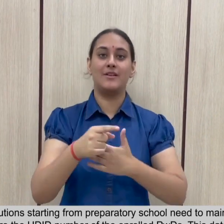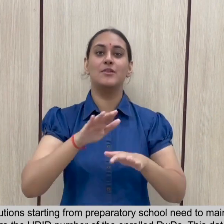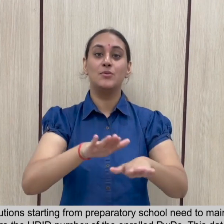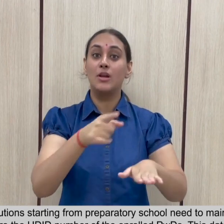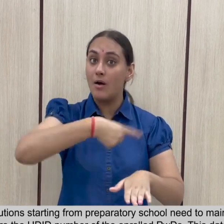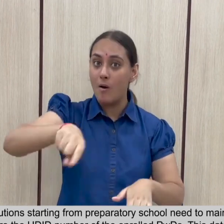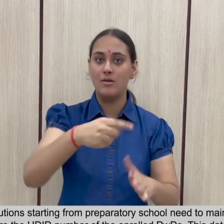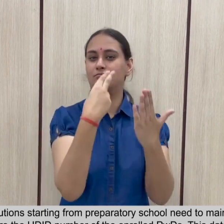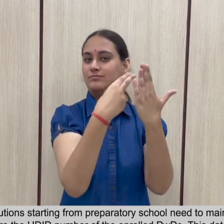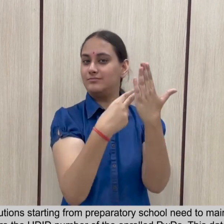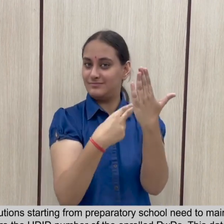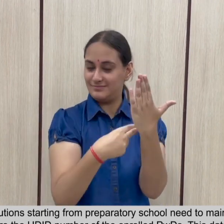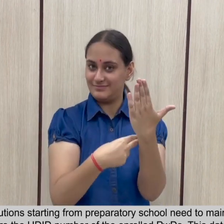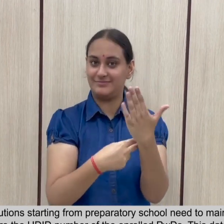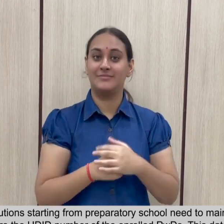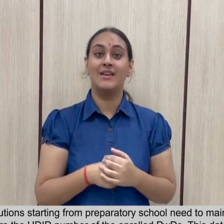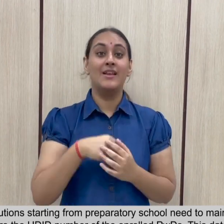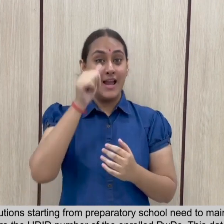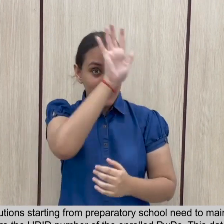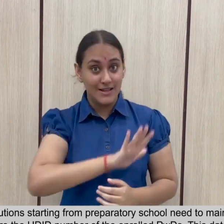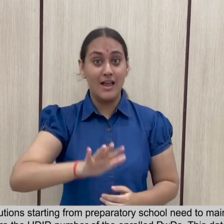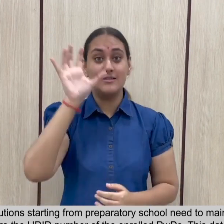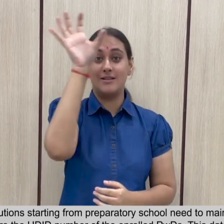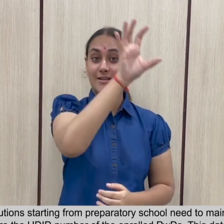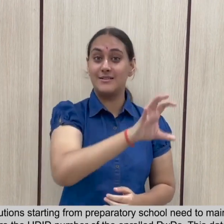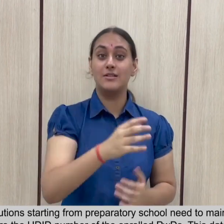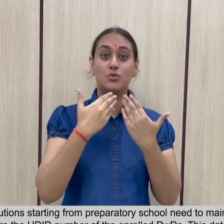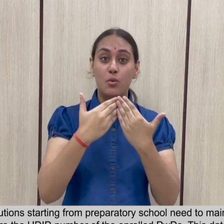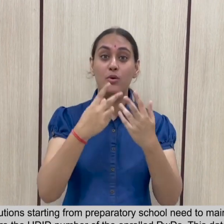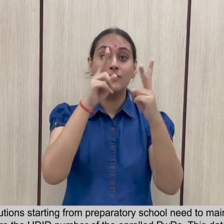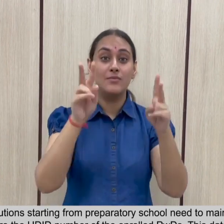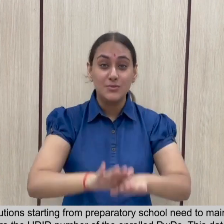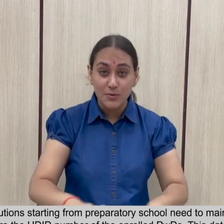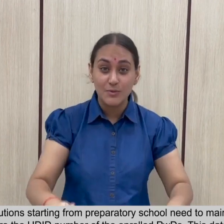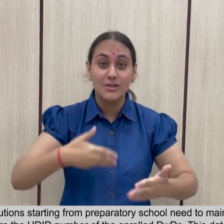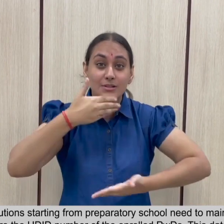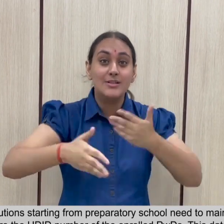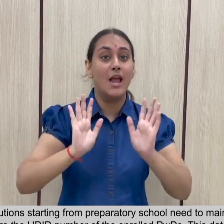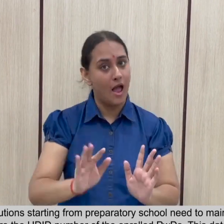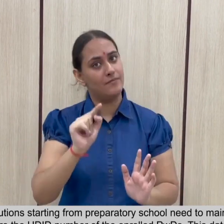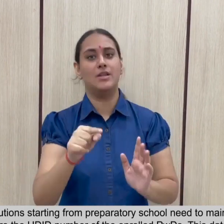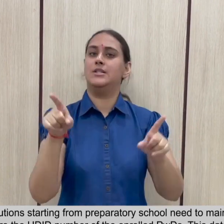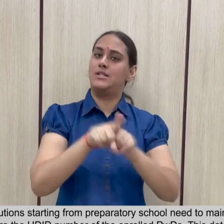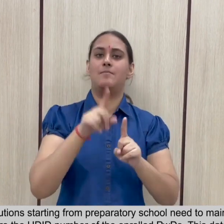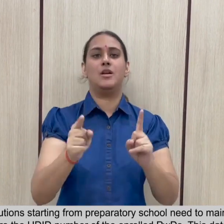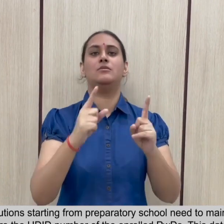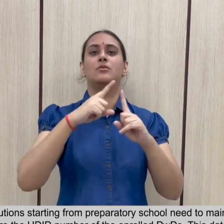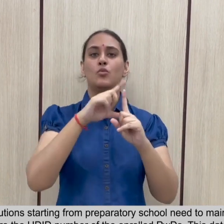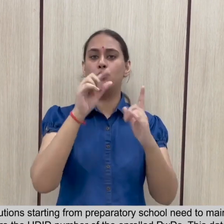need to maintain disability disaggregated data and must capture the UDID number of the